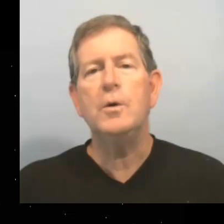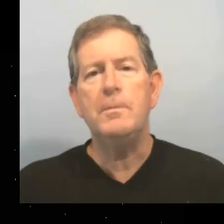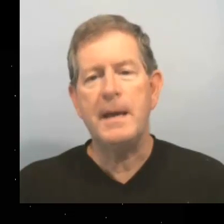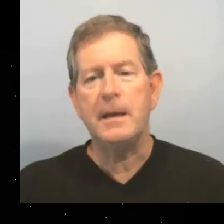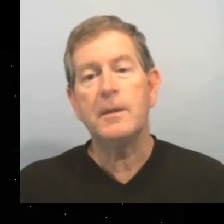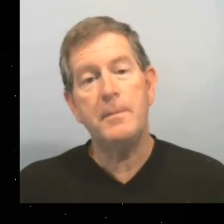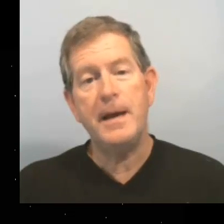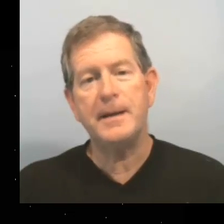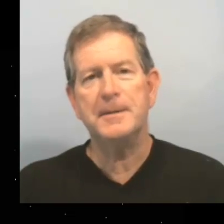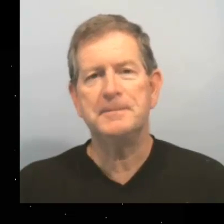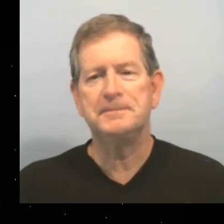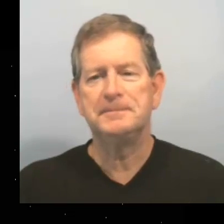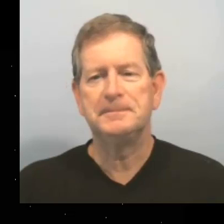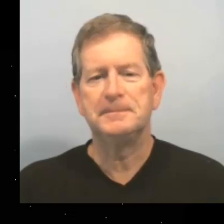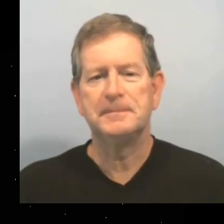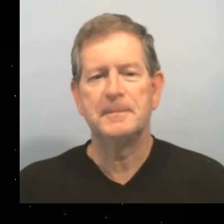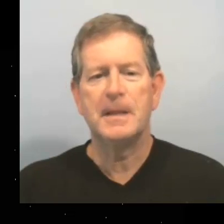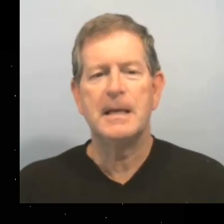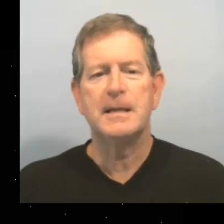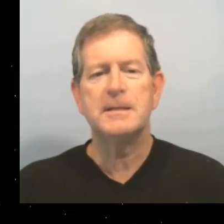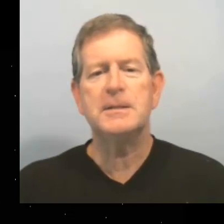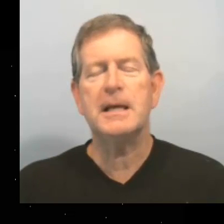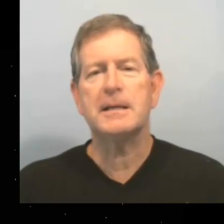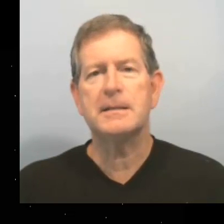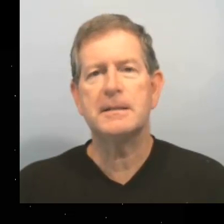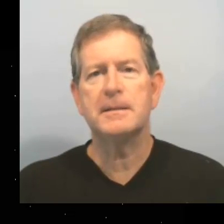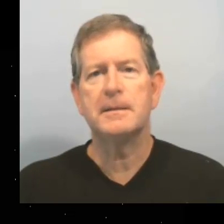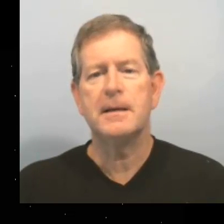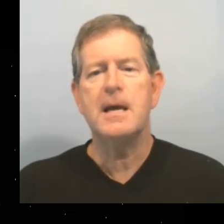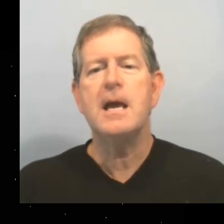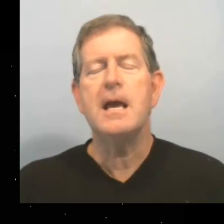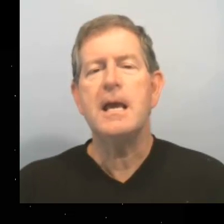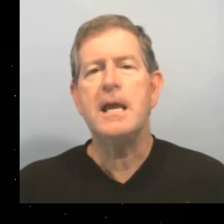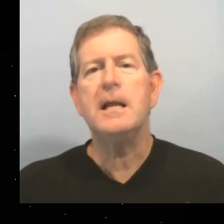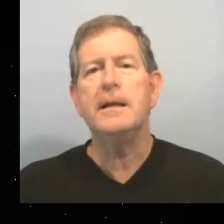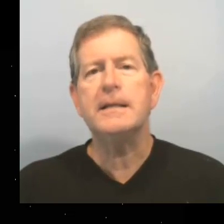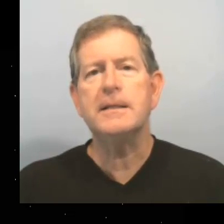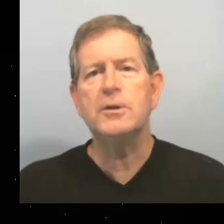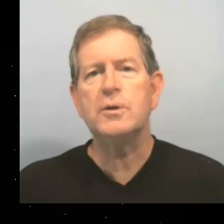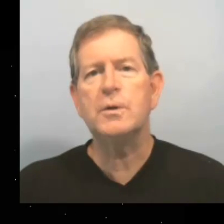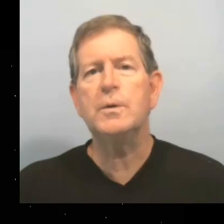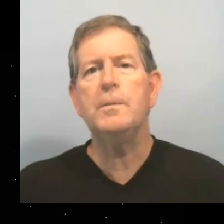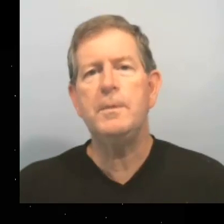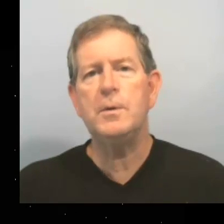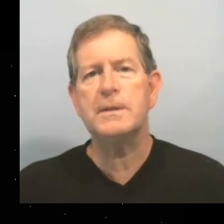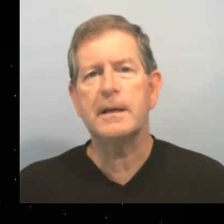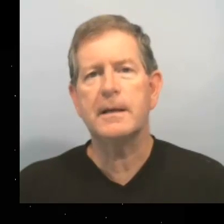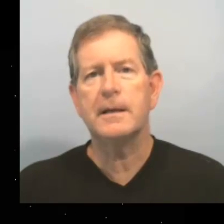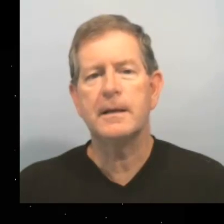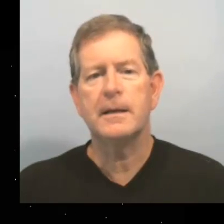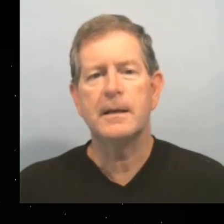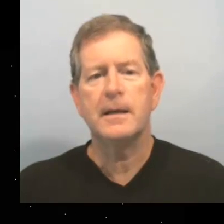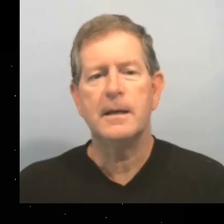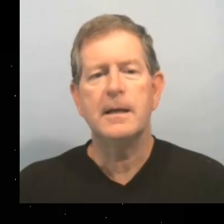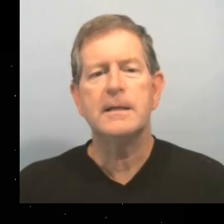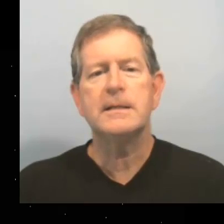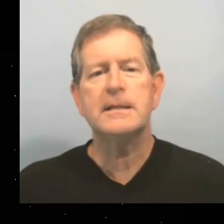You make the bed. 6. He listens to music.